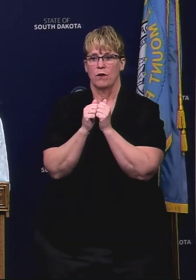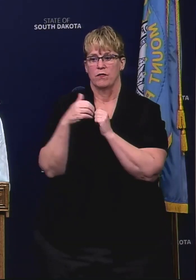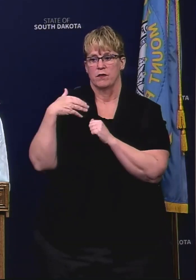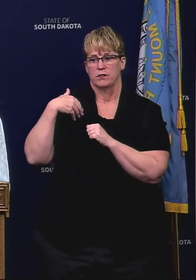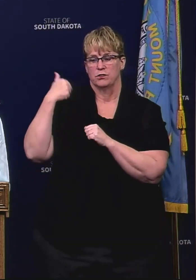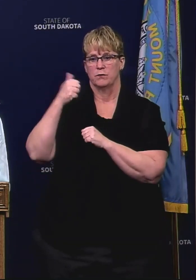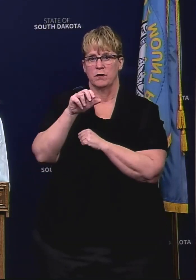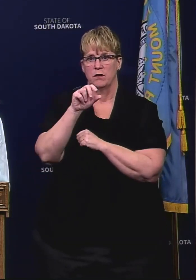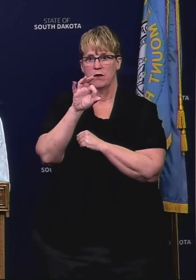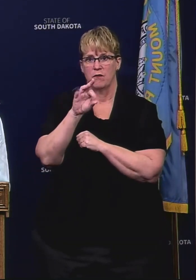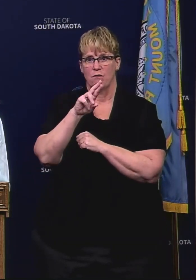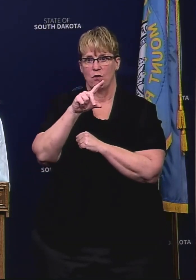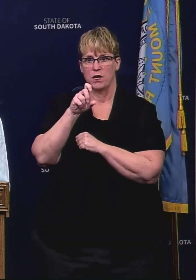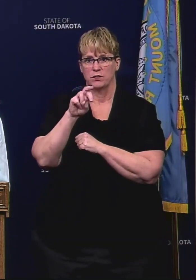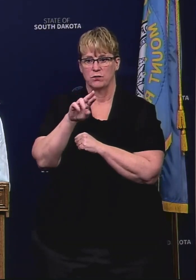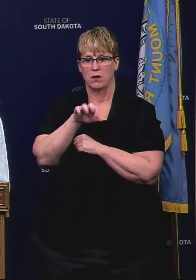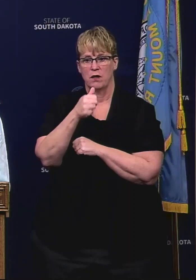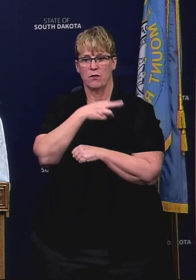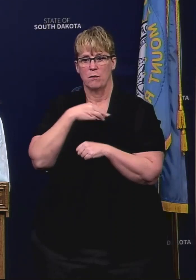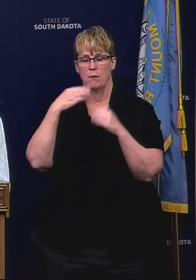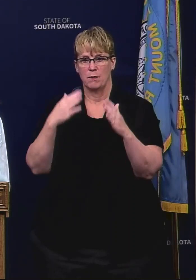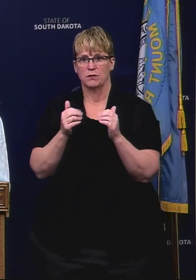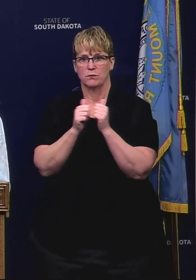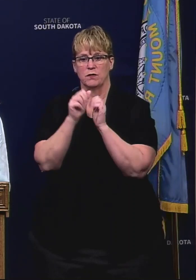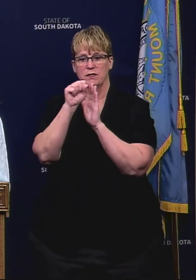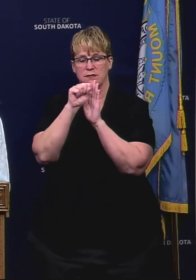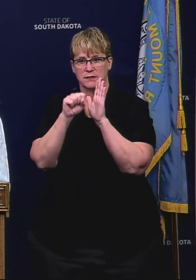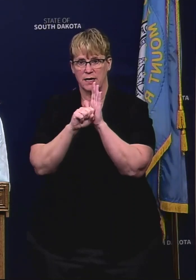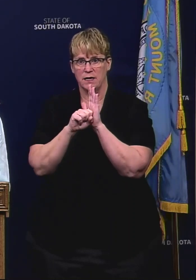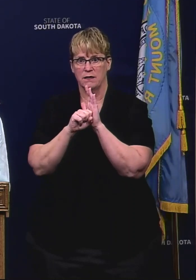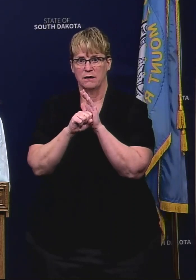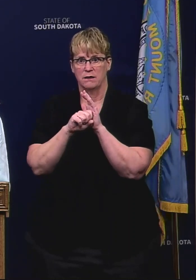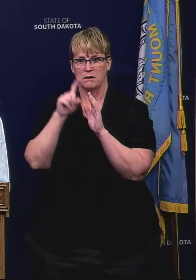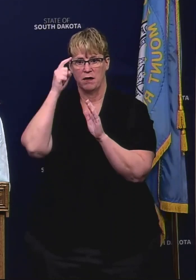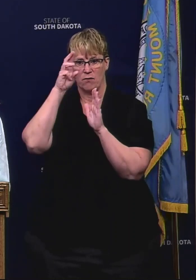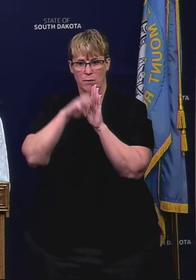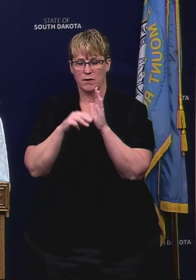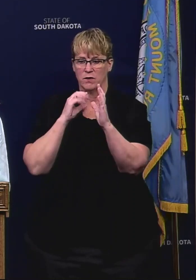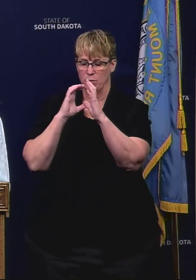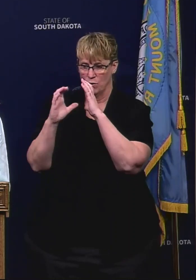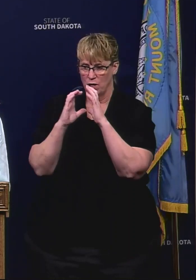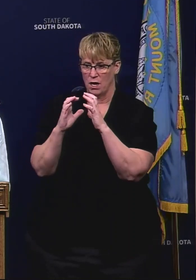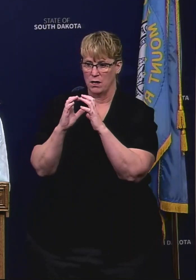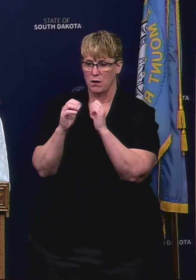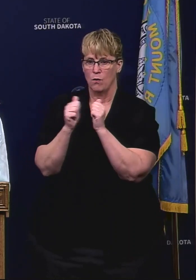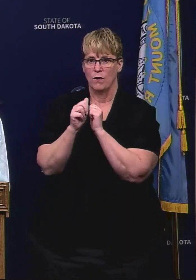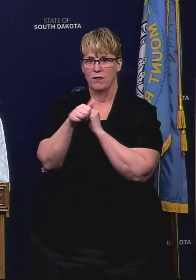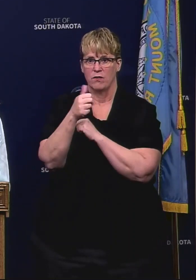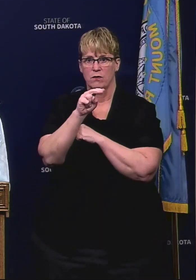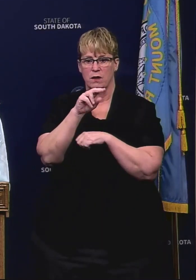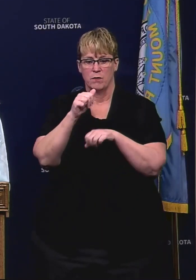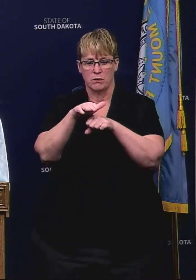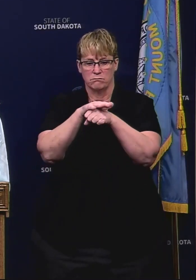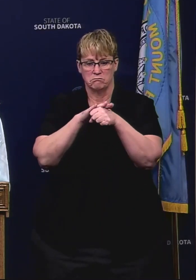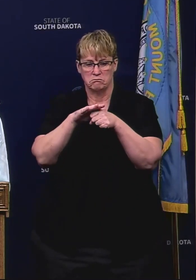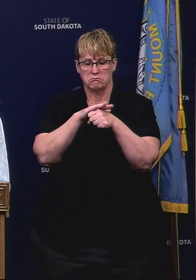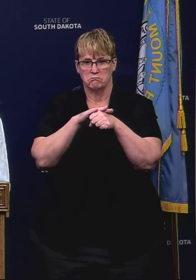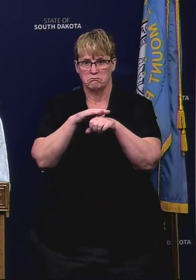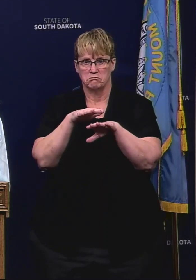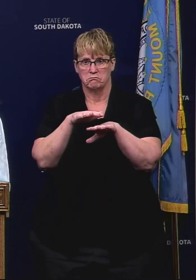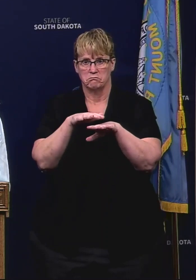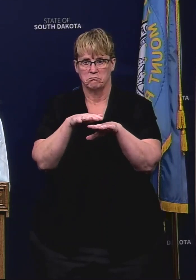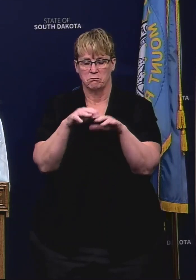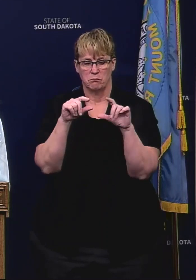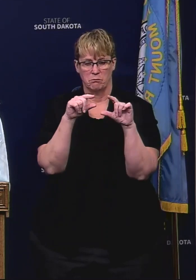Frazier and also other members of the state government have communicated with other tribal government and entities and